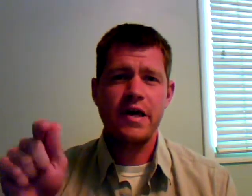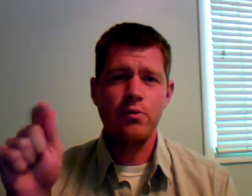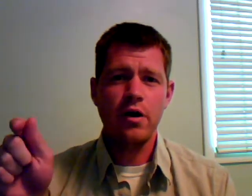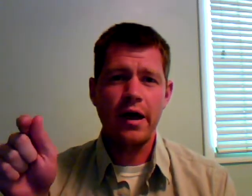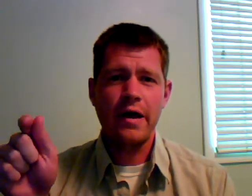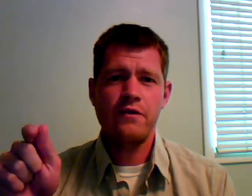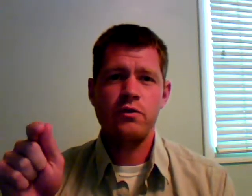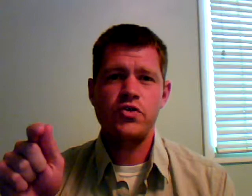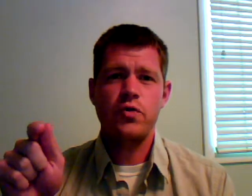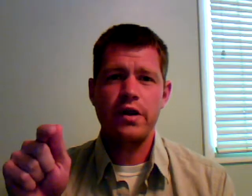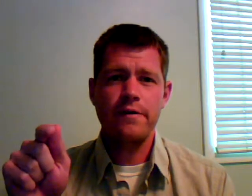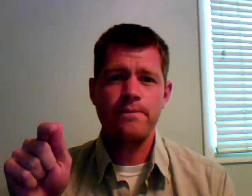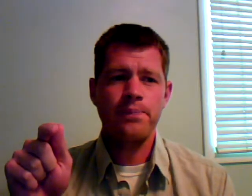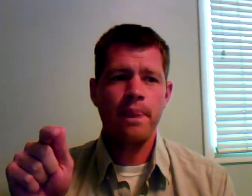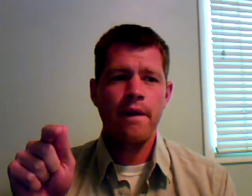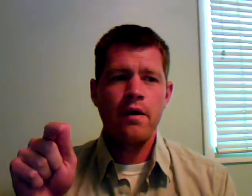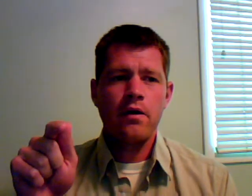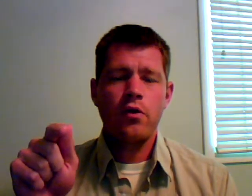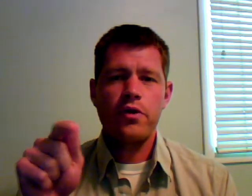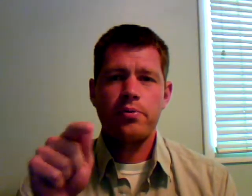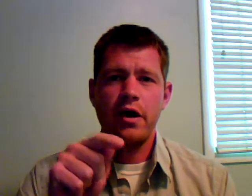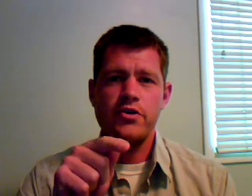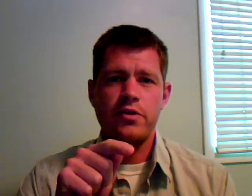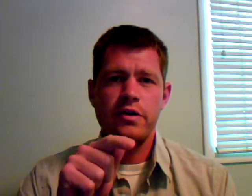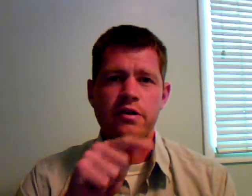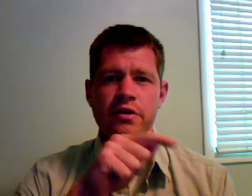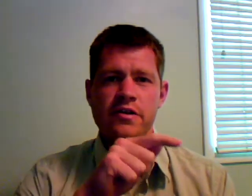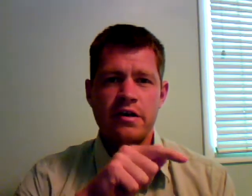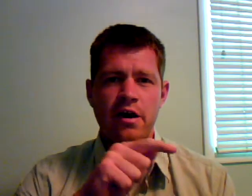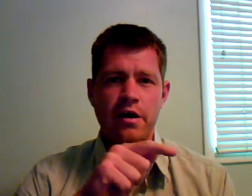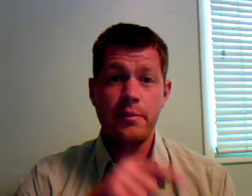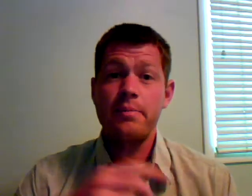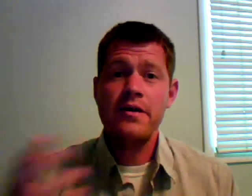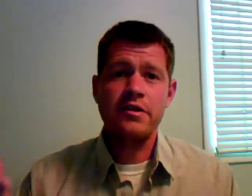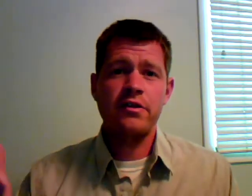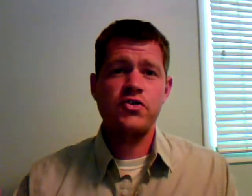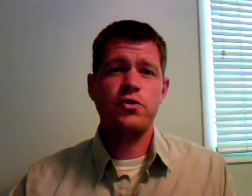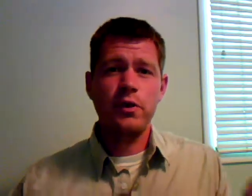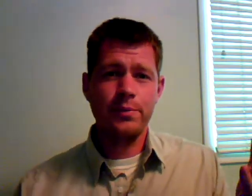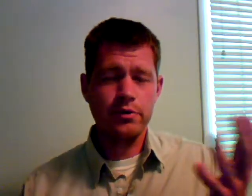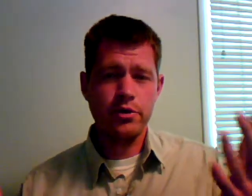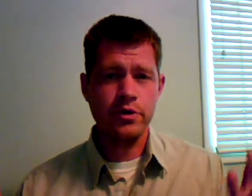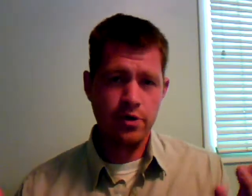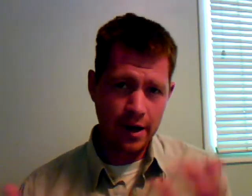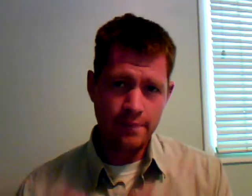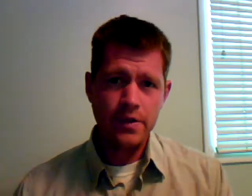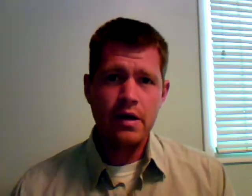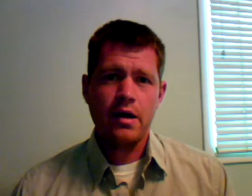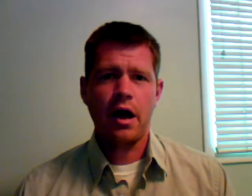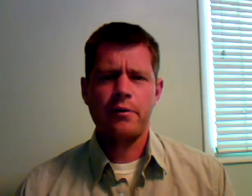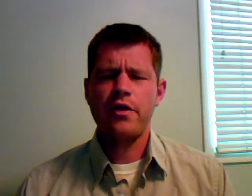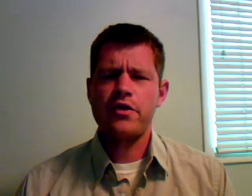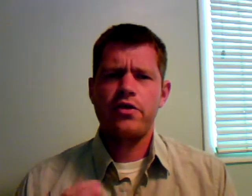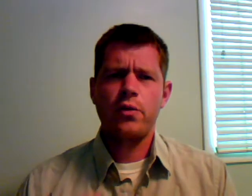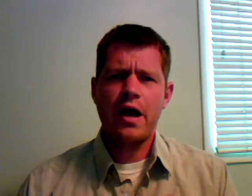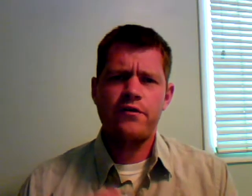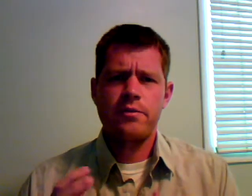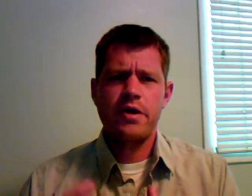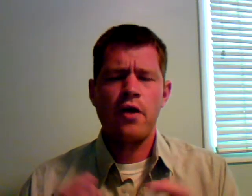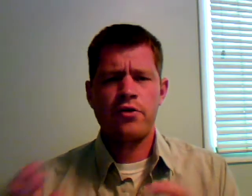same way if it was written the way the plot is written and the things they carried. I mean, basically the story would be ruined, right? And then there would have to be other